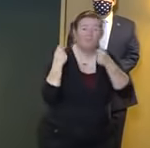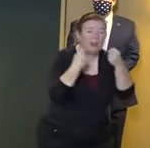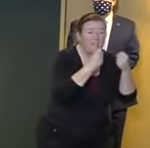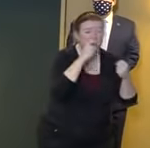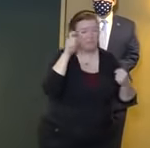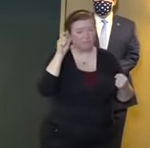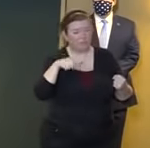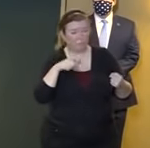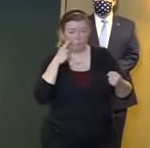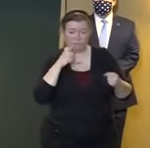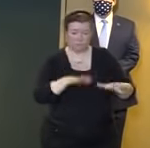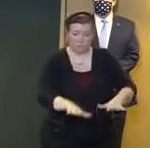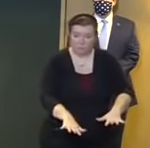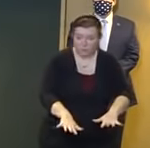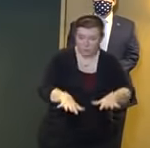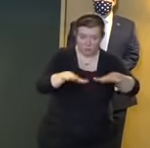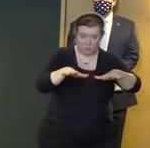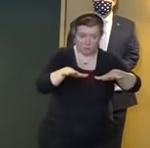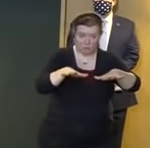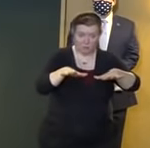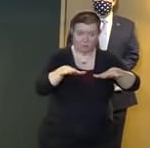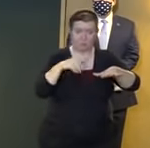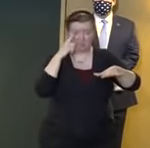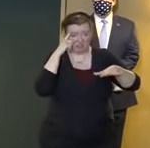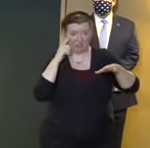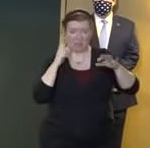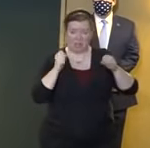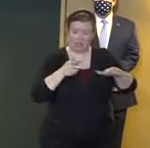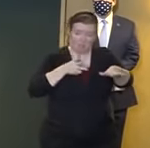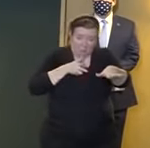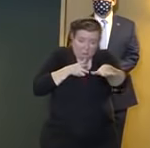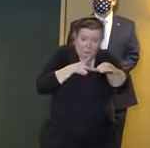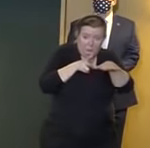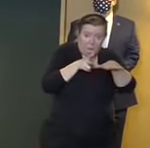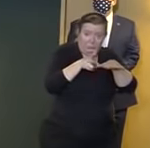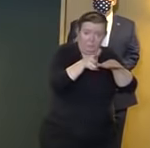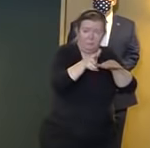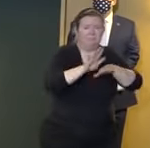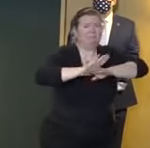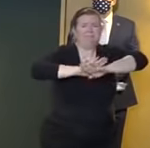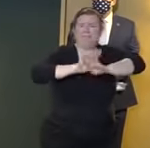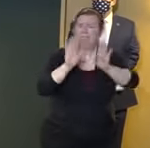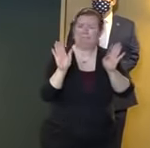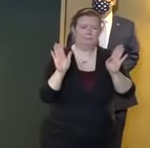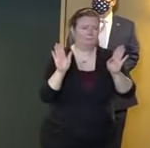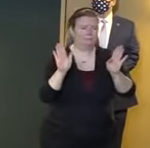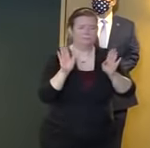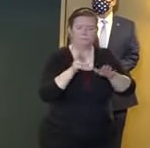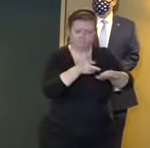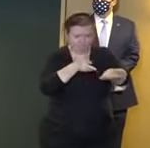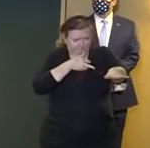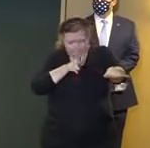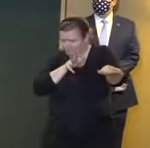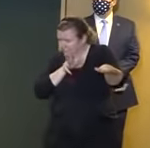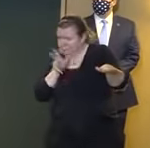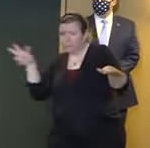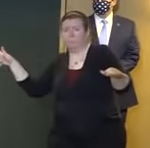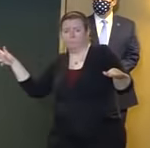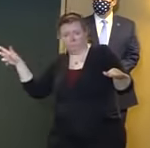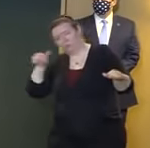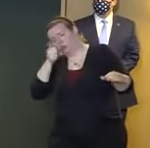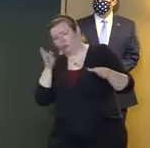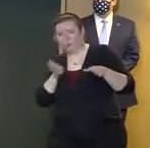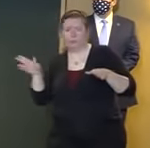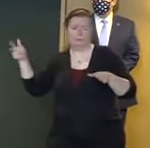section do not attempt to cross it turn around please do not drown especially with the flash